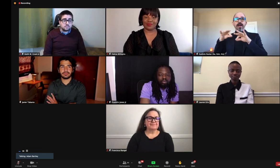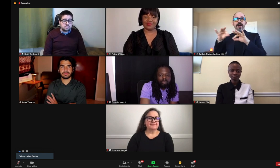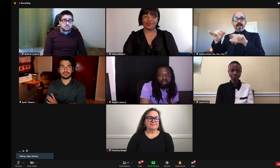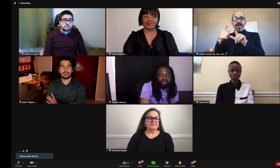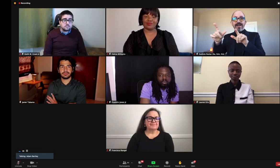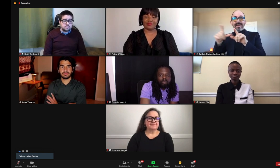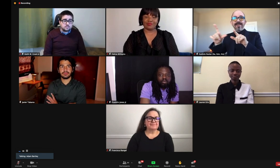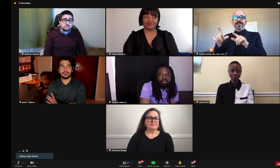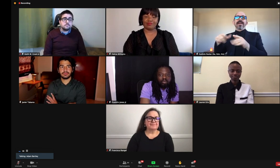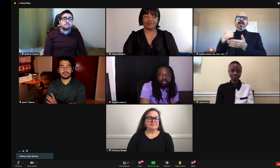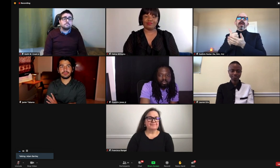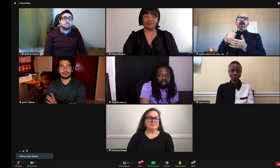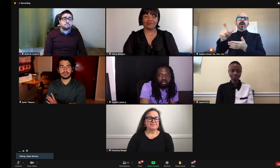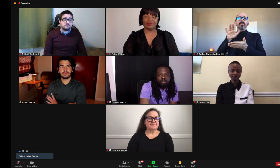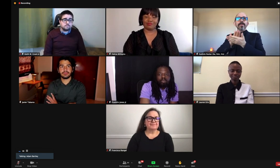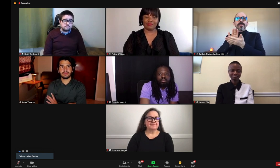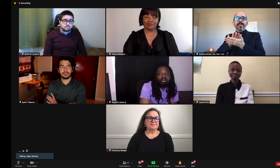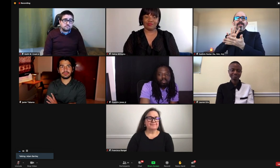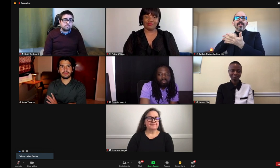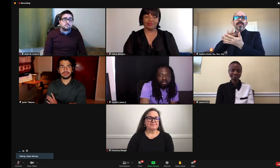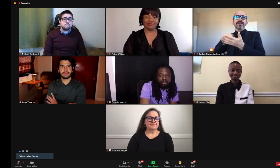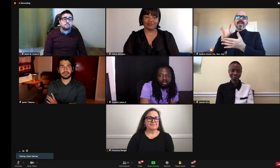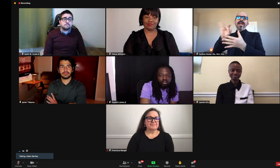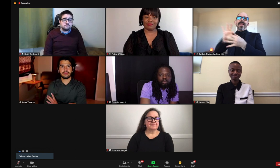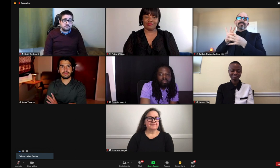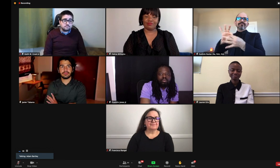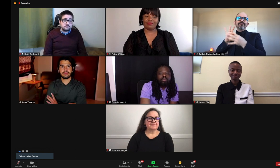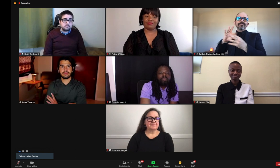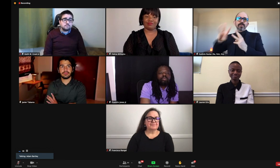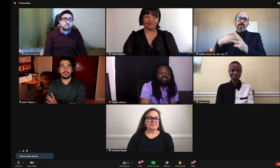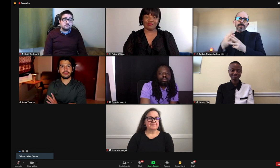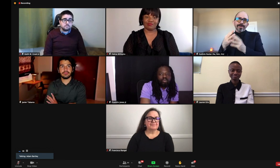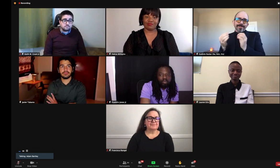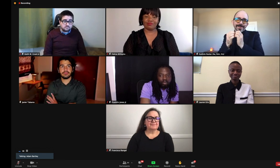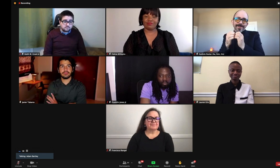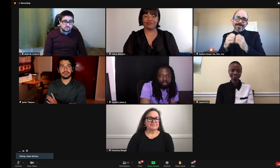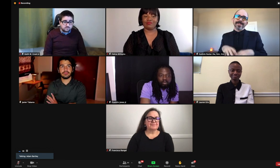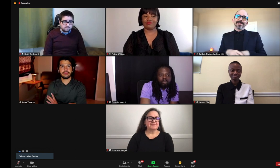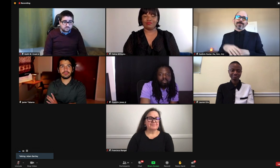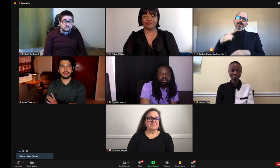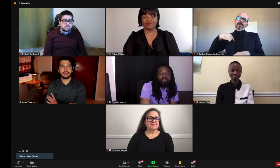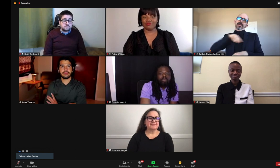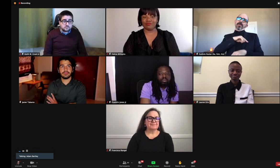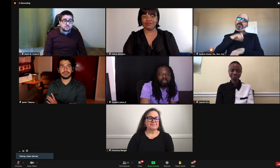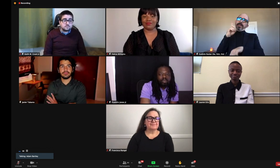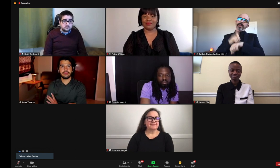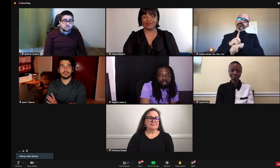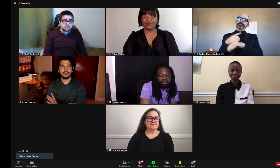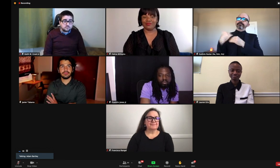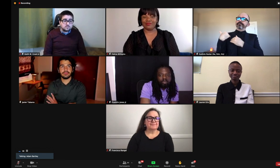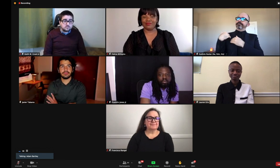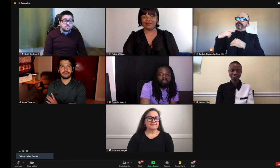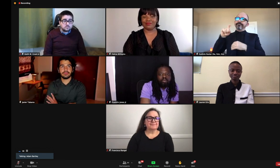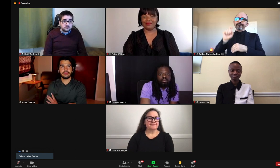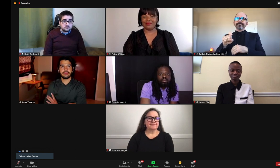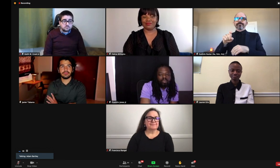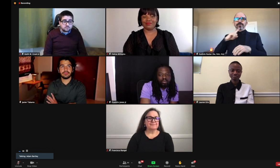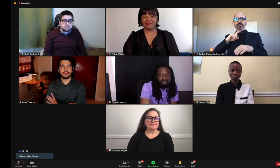that be a reflective process, that, you know, we create those connections to the world and it makes the world a better place. I think